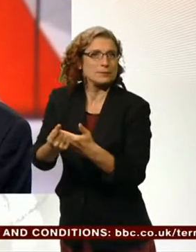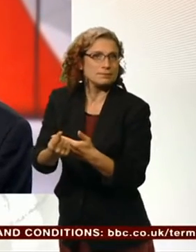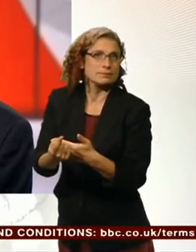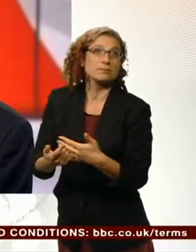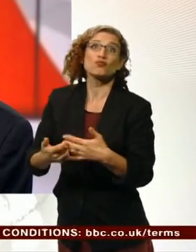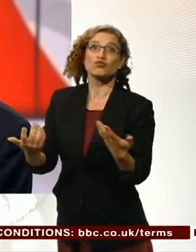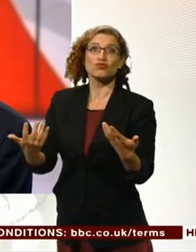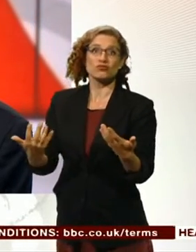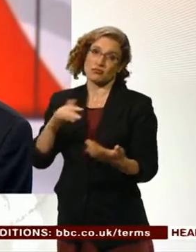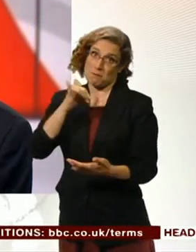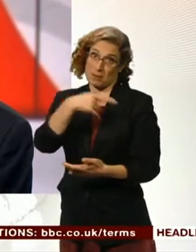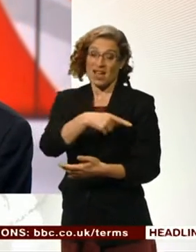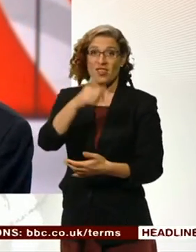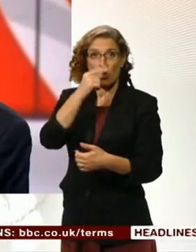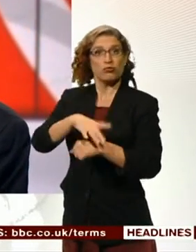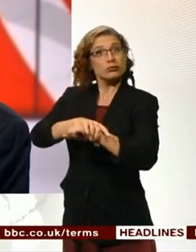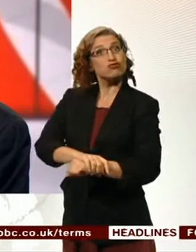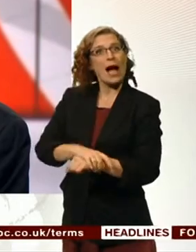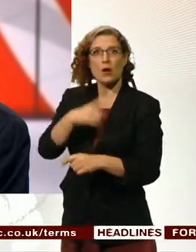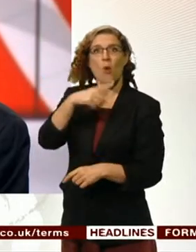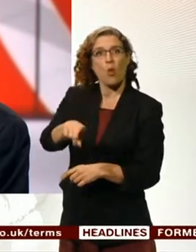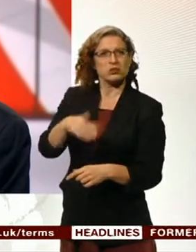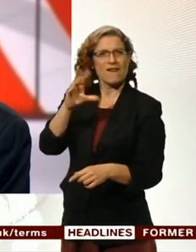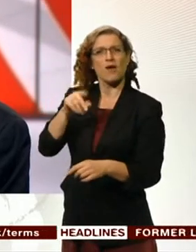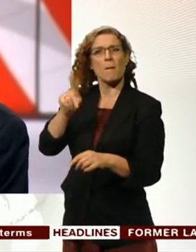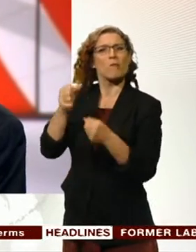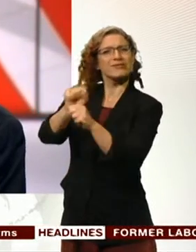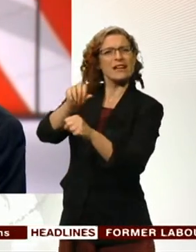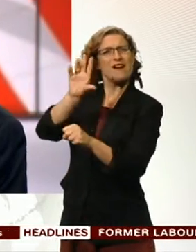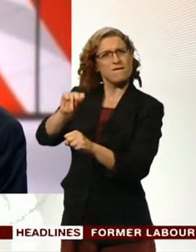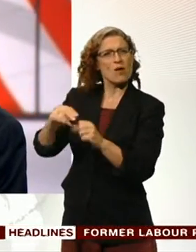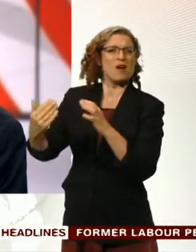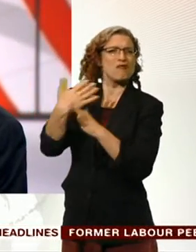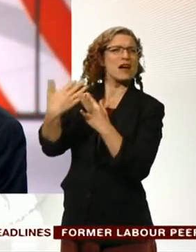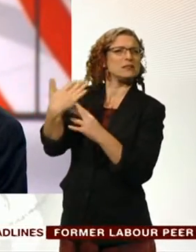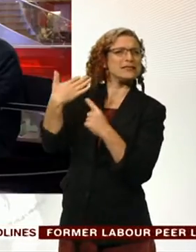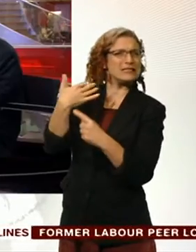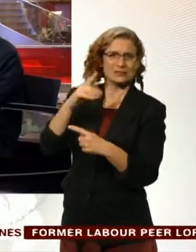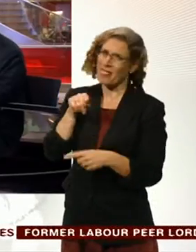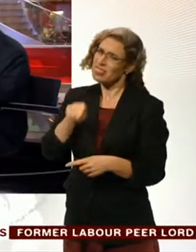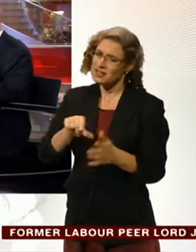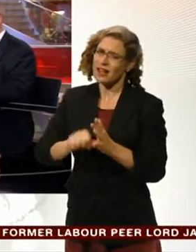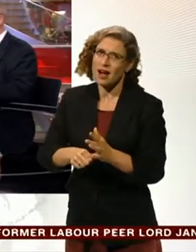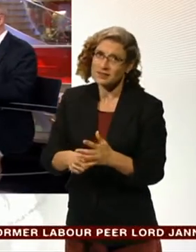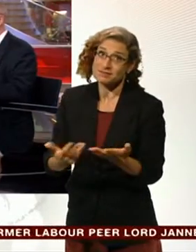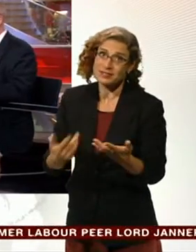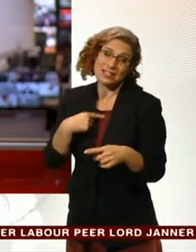Go to the law, restraining orders under the Protection from Harassment Act, but it's very, very difficult. Nick, thank you very much.